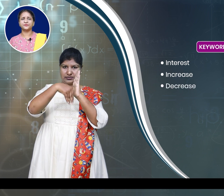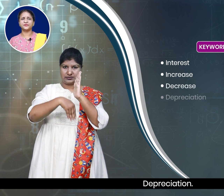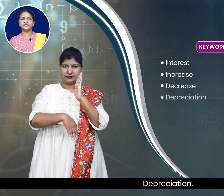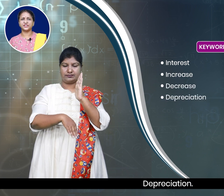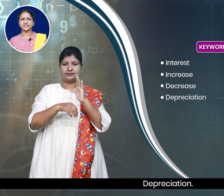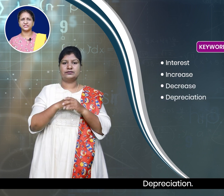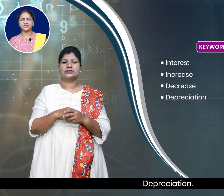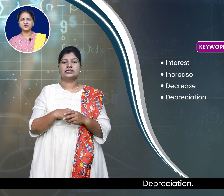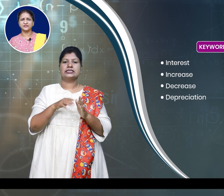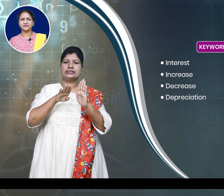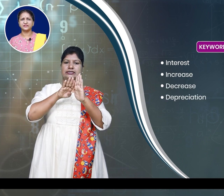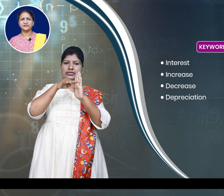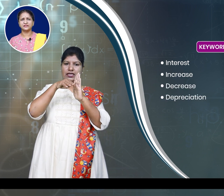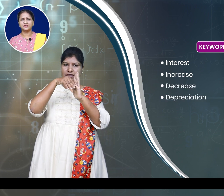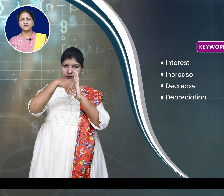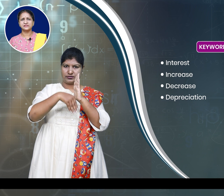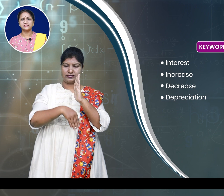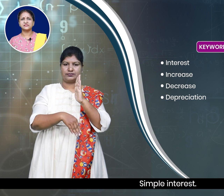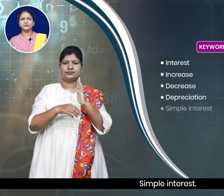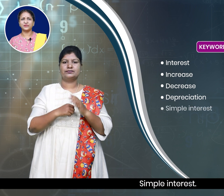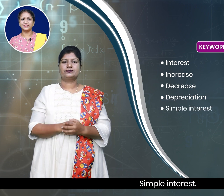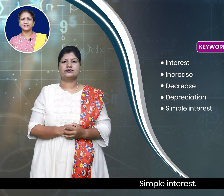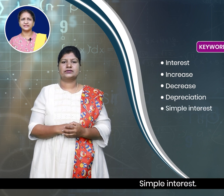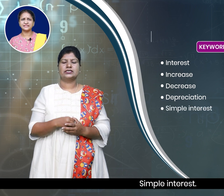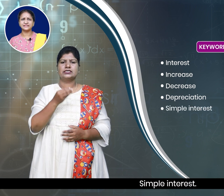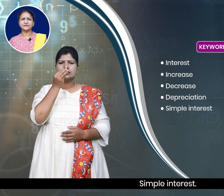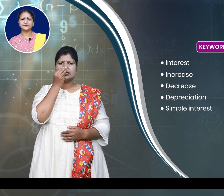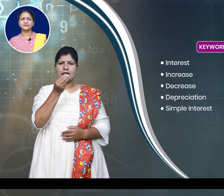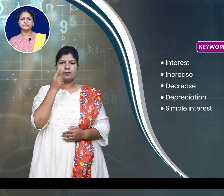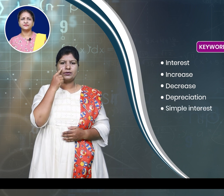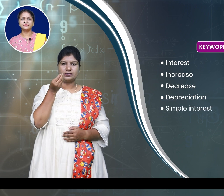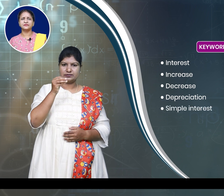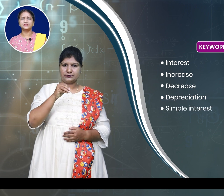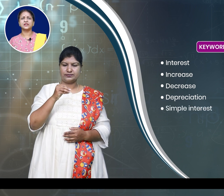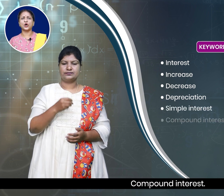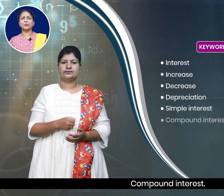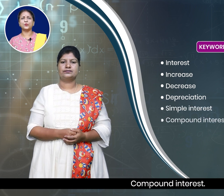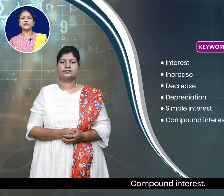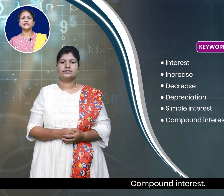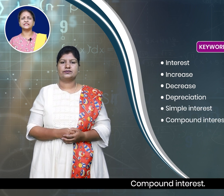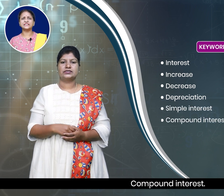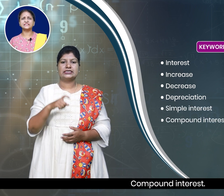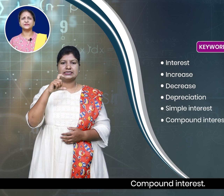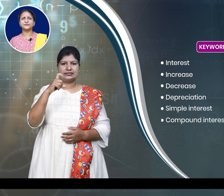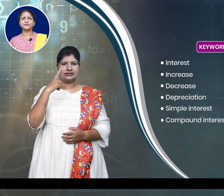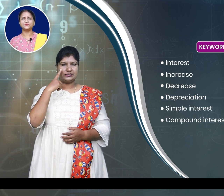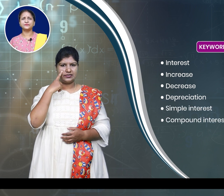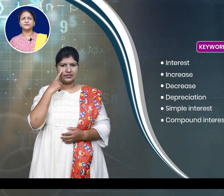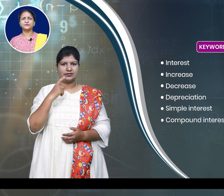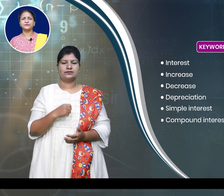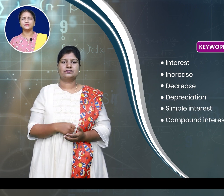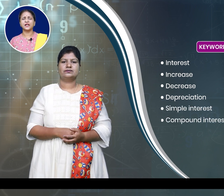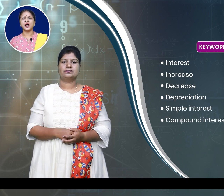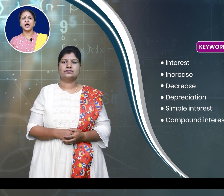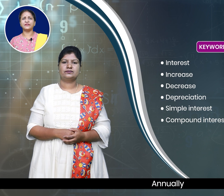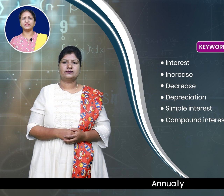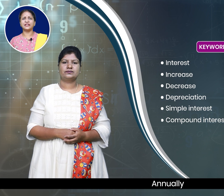depreciation, simple interest, compound interest, interest, annually,